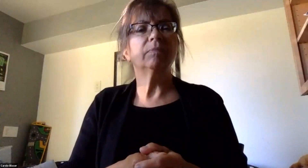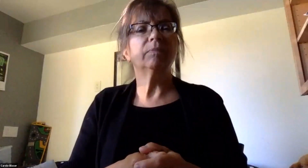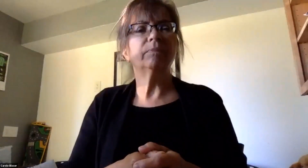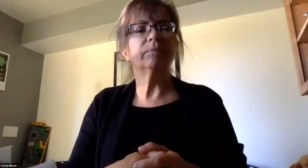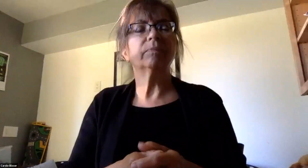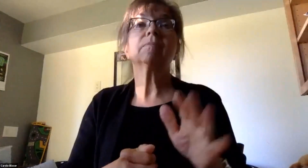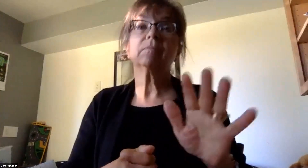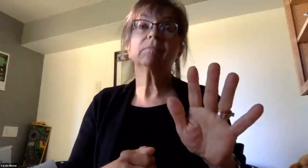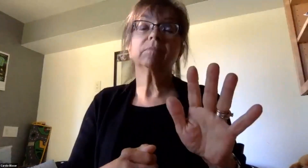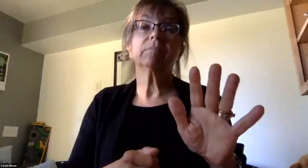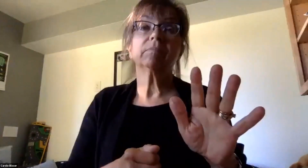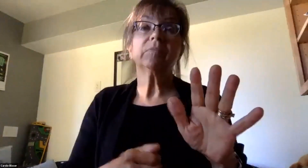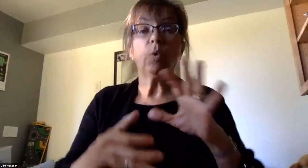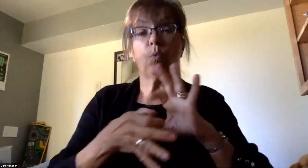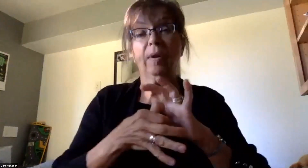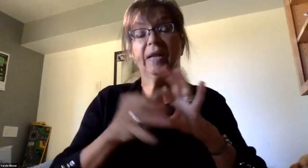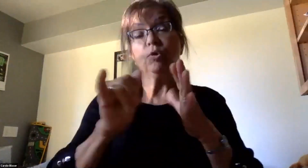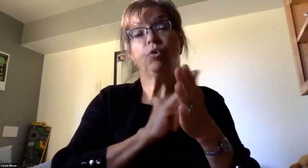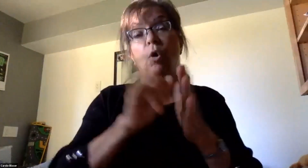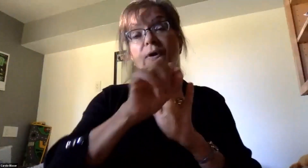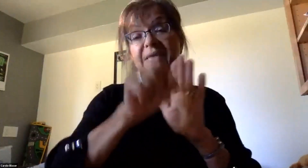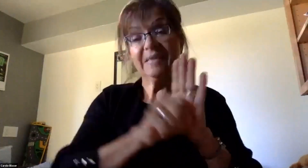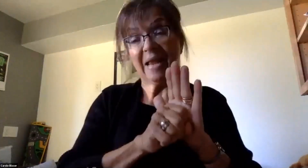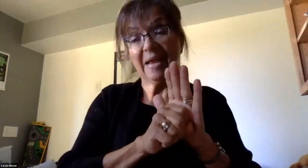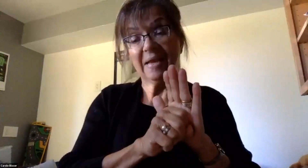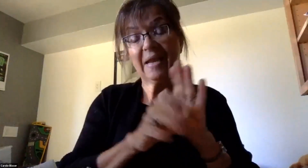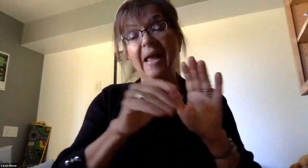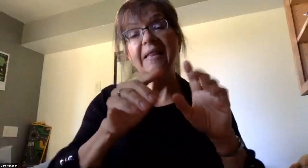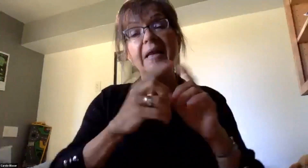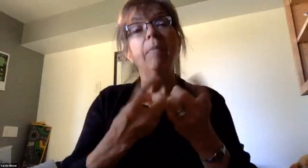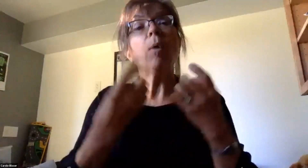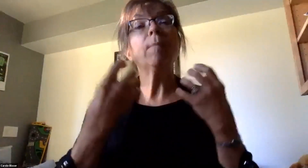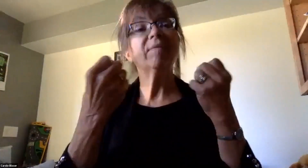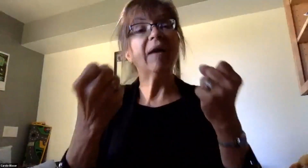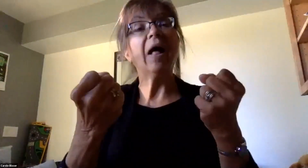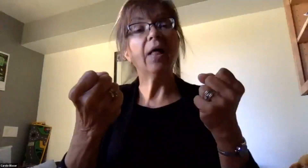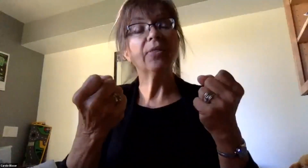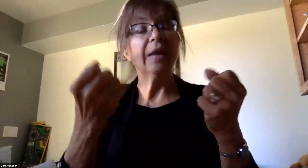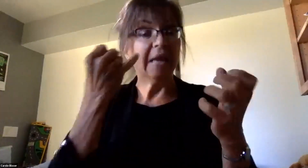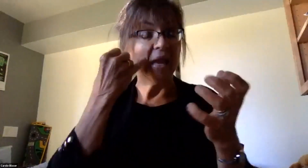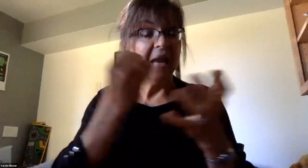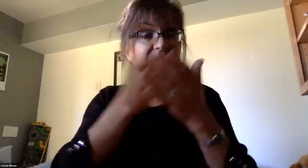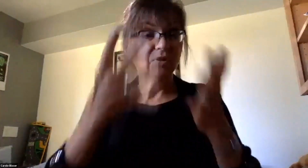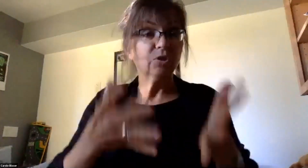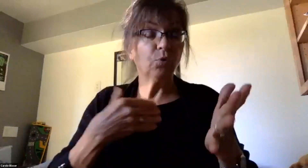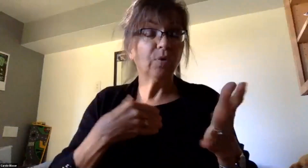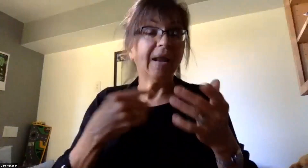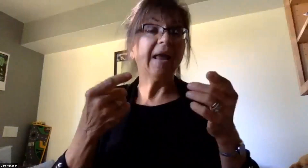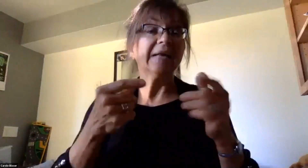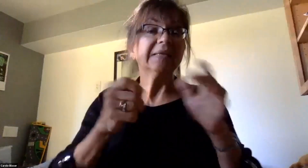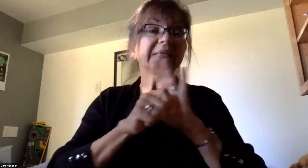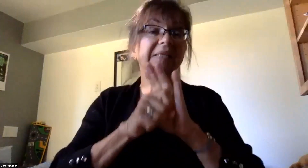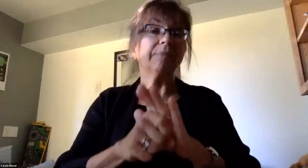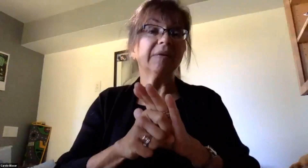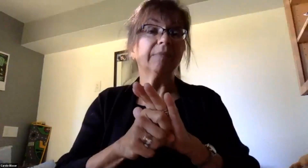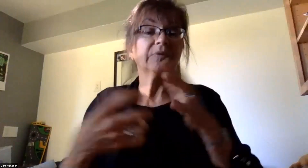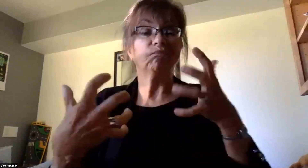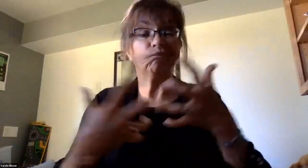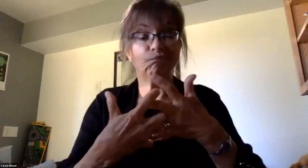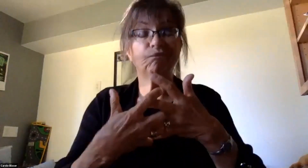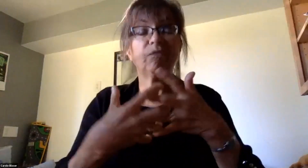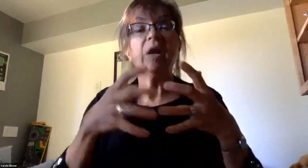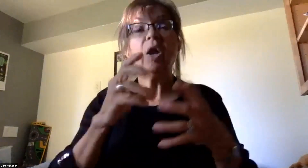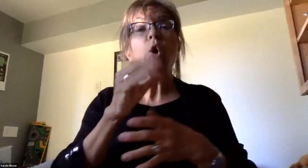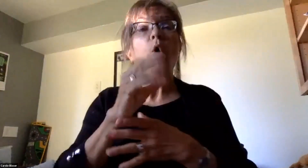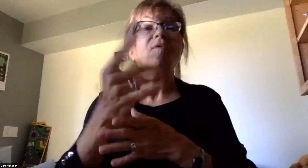Based on the New York State and the Monroe County Department of Health guidance, when a student presents with symptoms consistent with COVID-19 during a